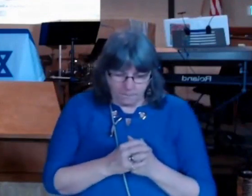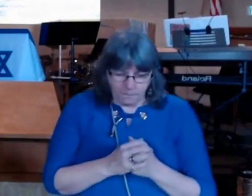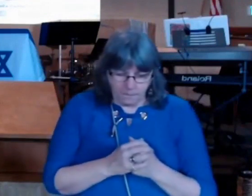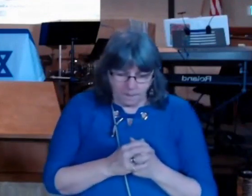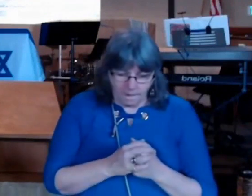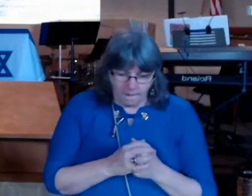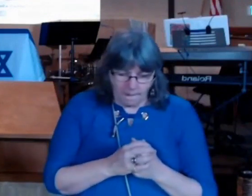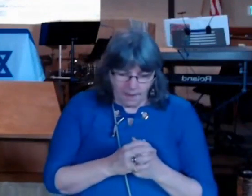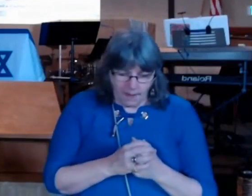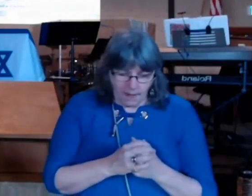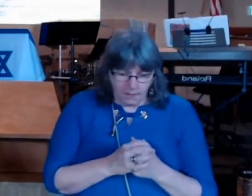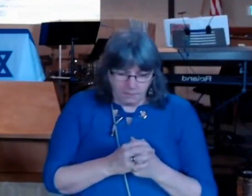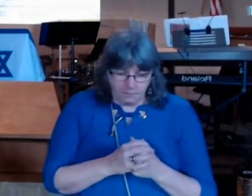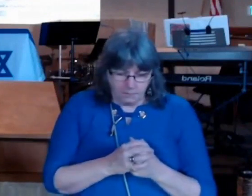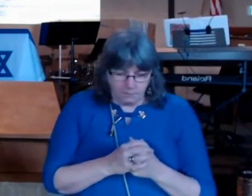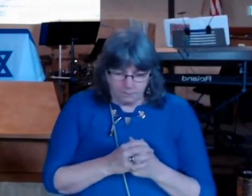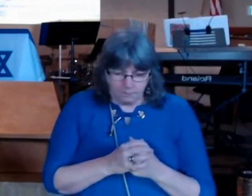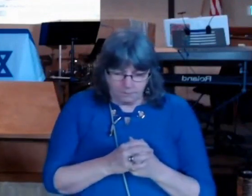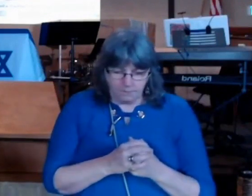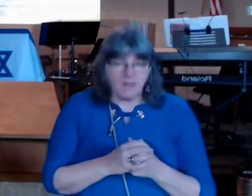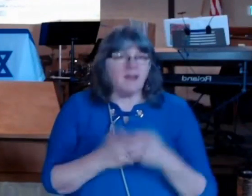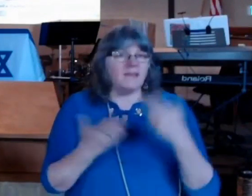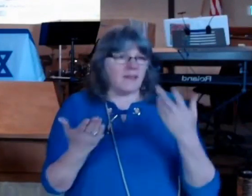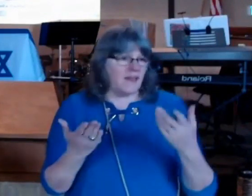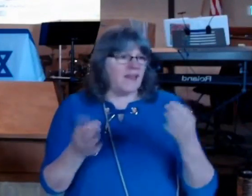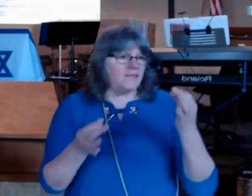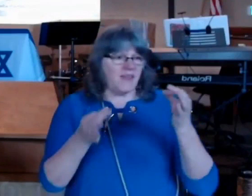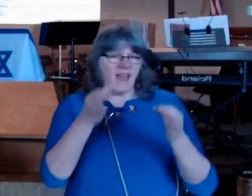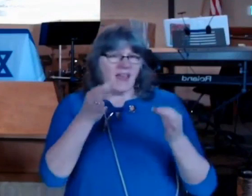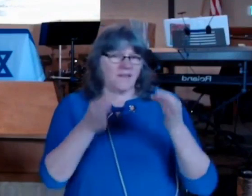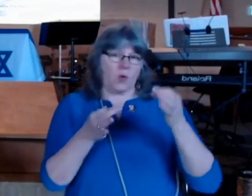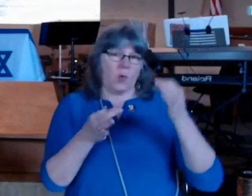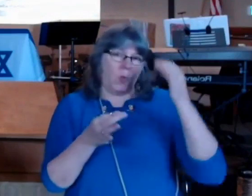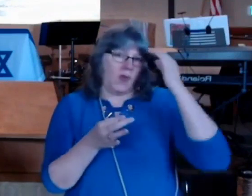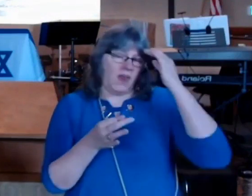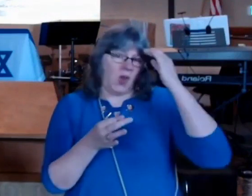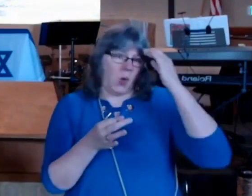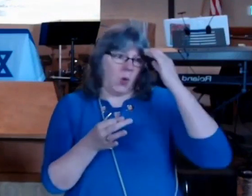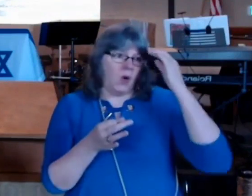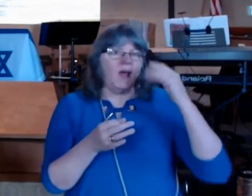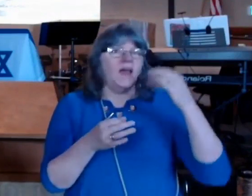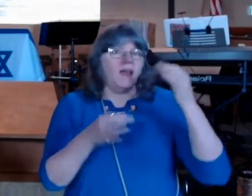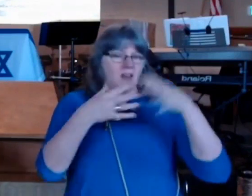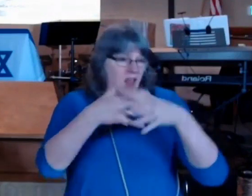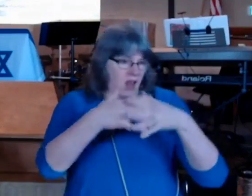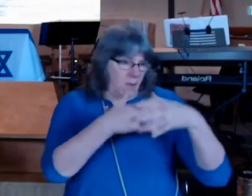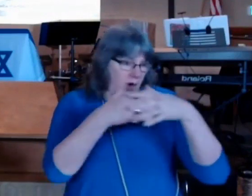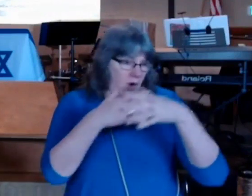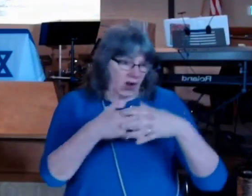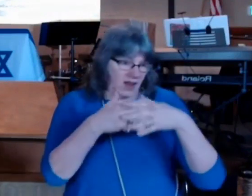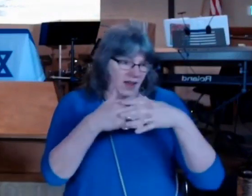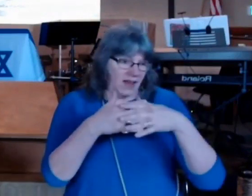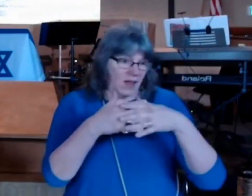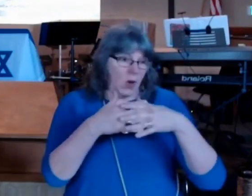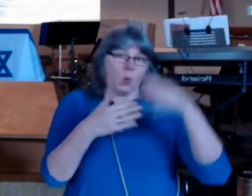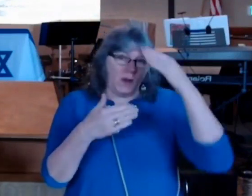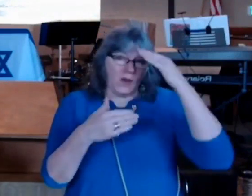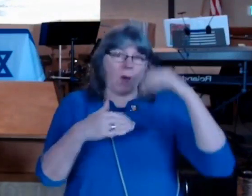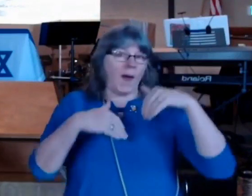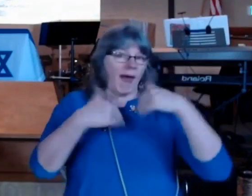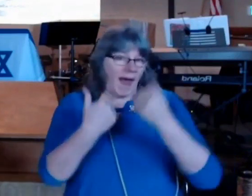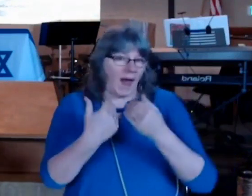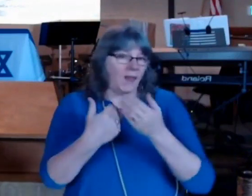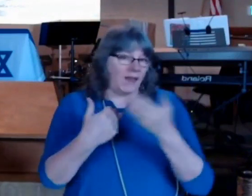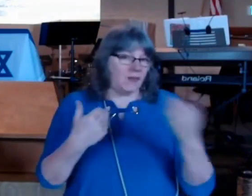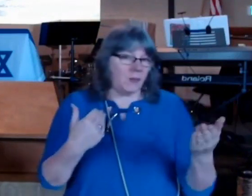life archaic and people people who are 80 year old today 70 80 year old today get